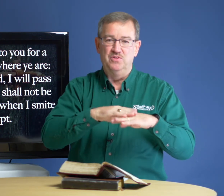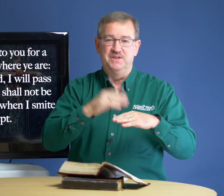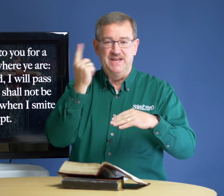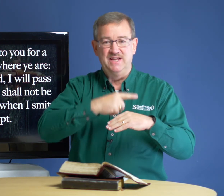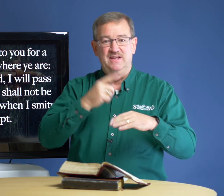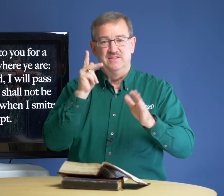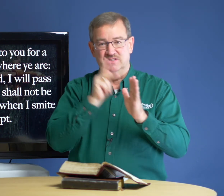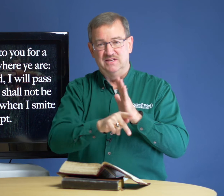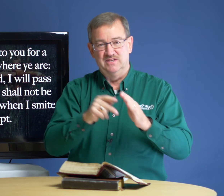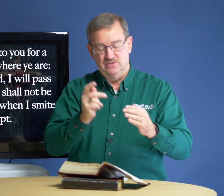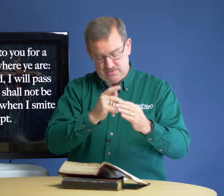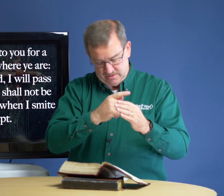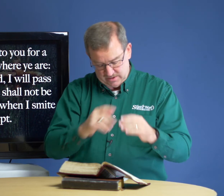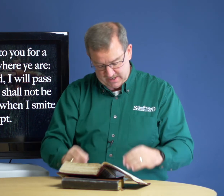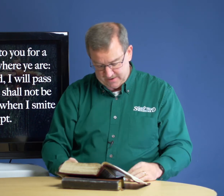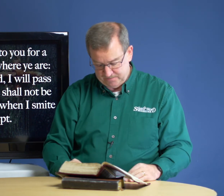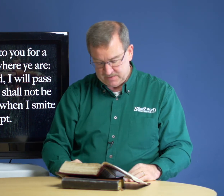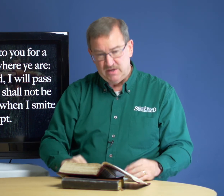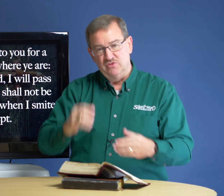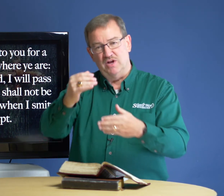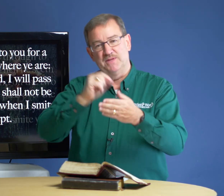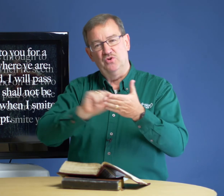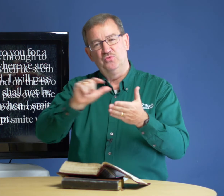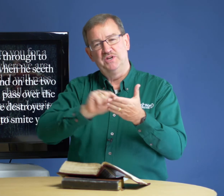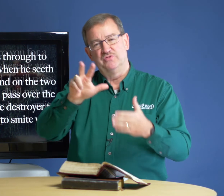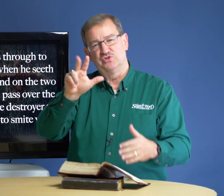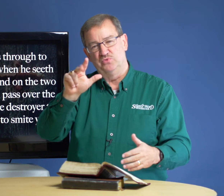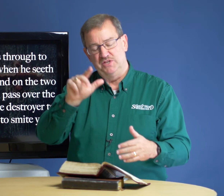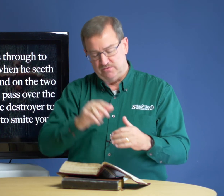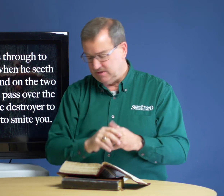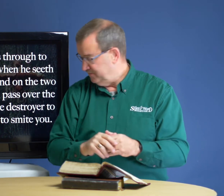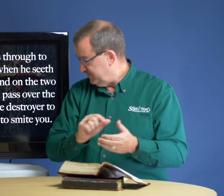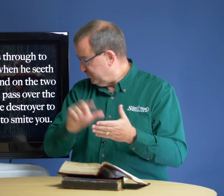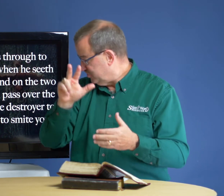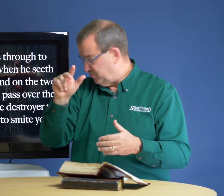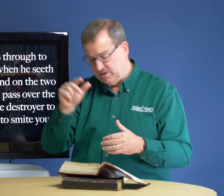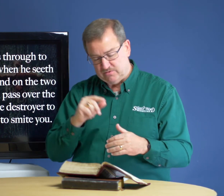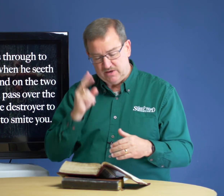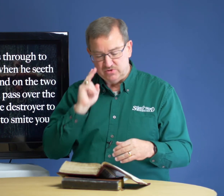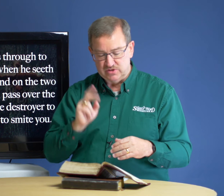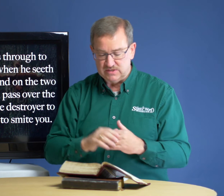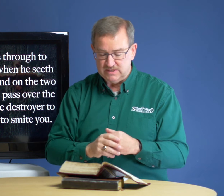the day that they killed the lamb. Drop down all the way to verse 23. Verse 23, I want you to see.